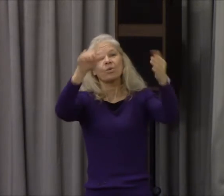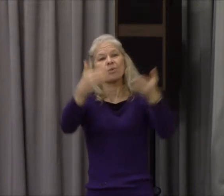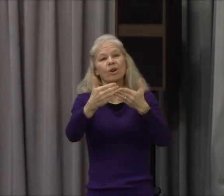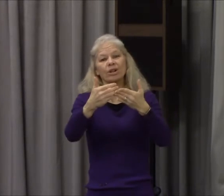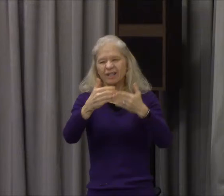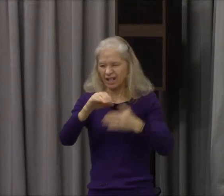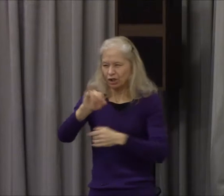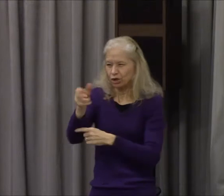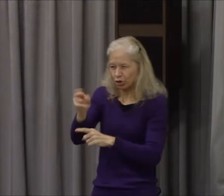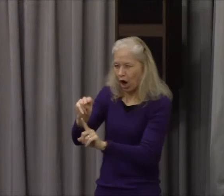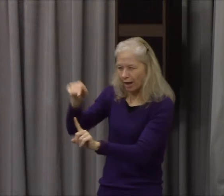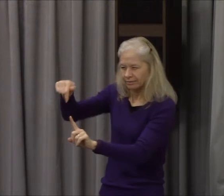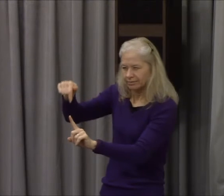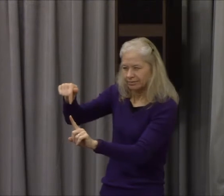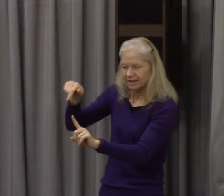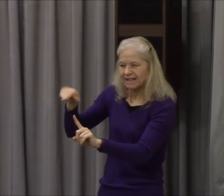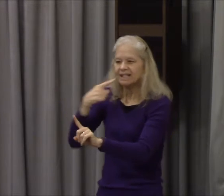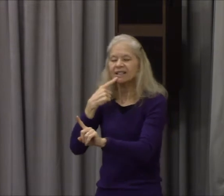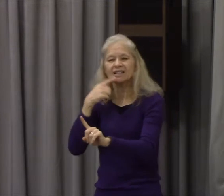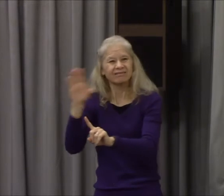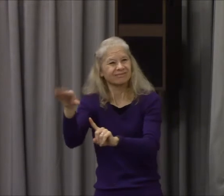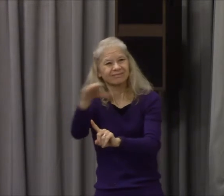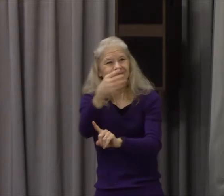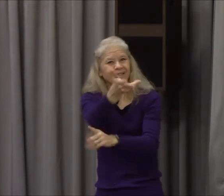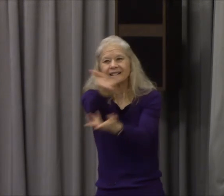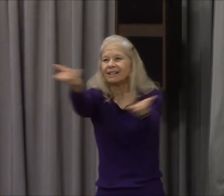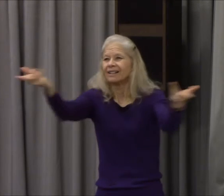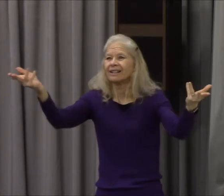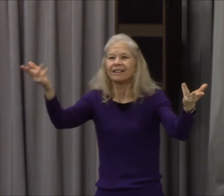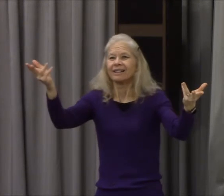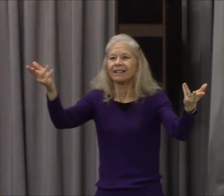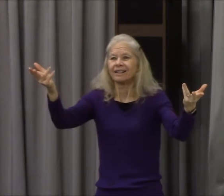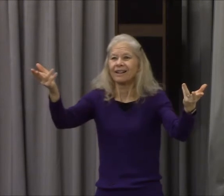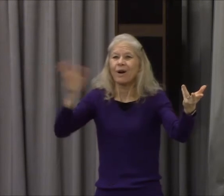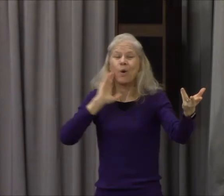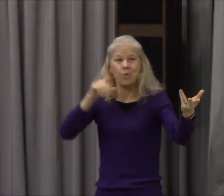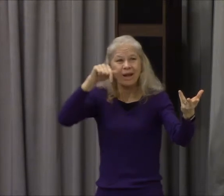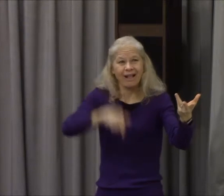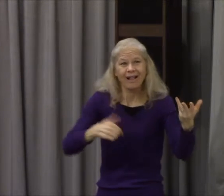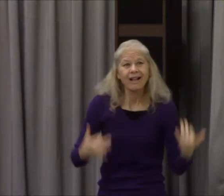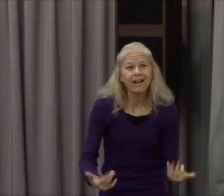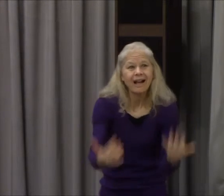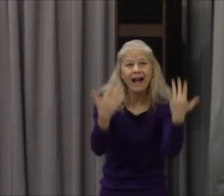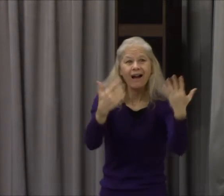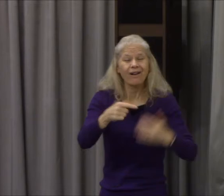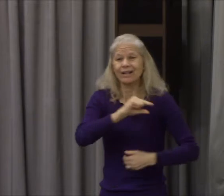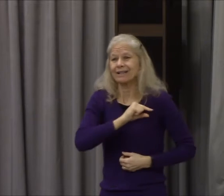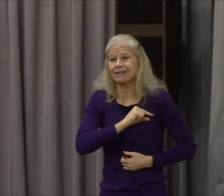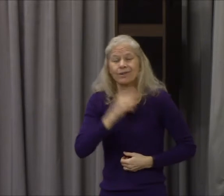you see God made a way that we could go by believing on his son Lord Jesus Christ